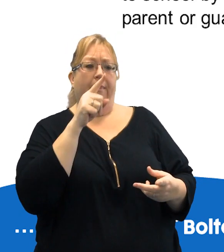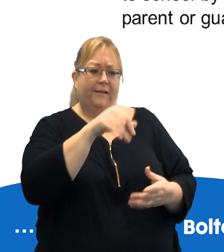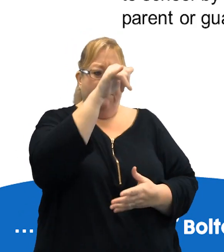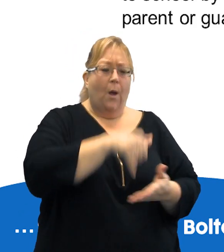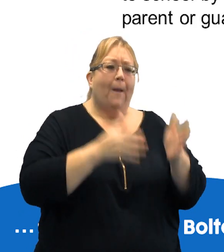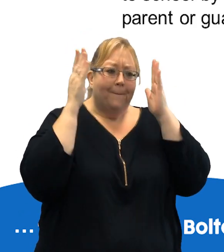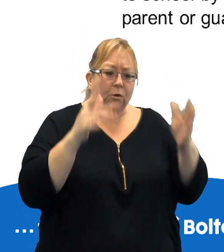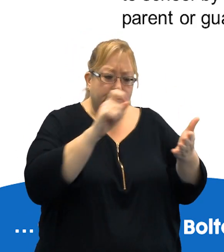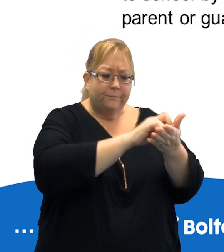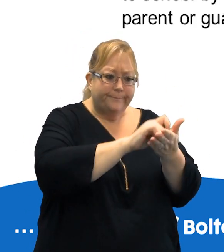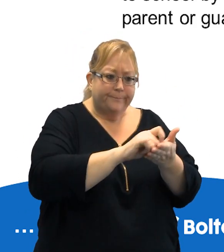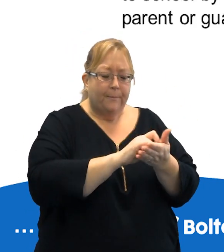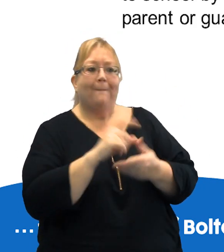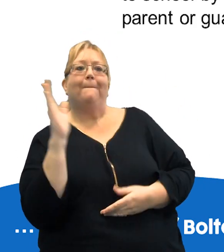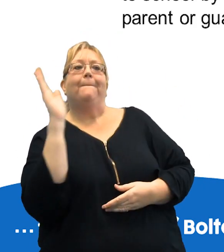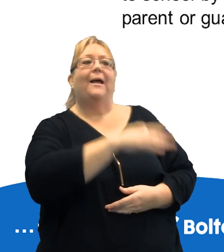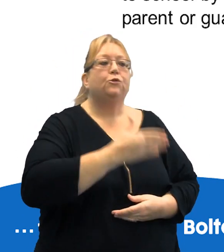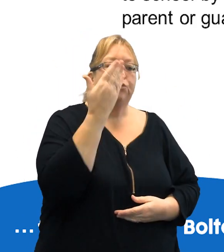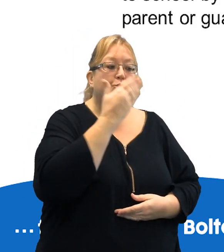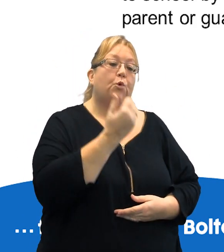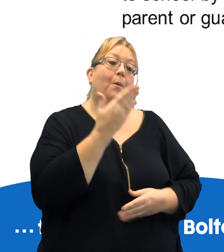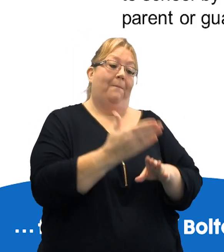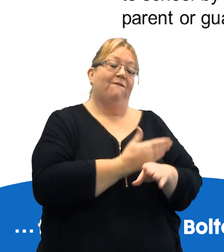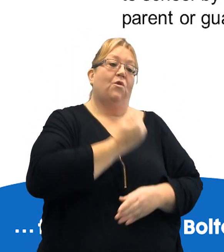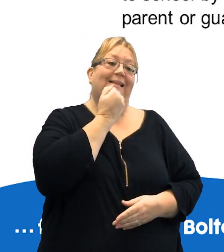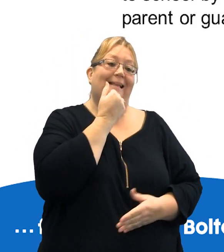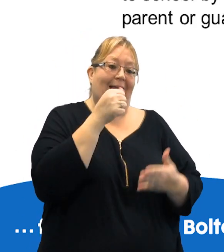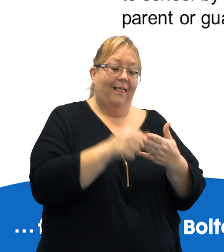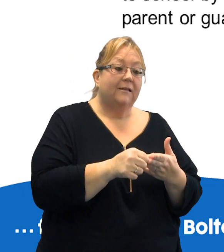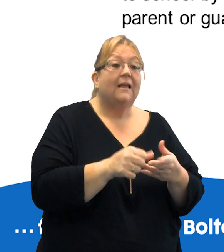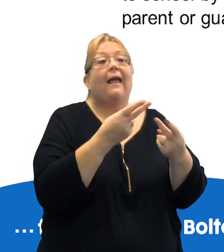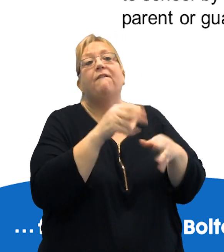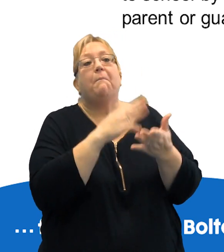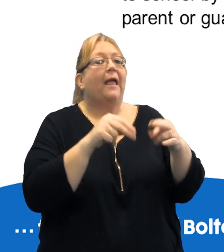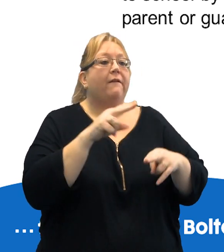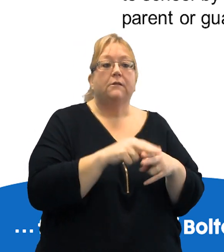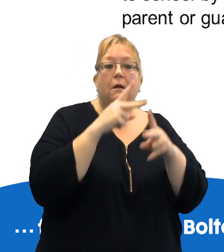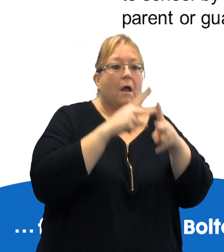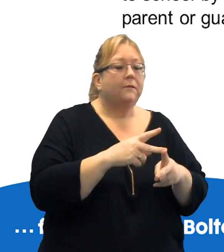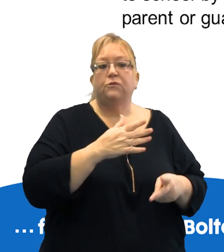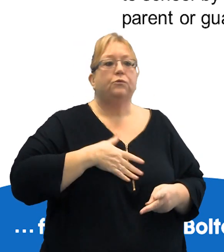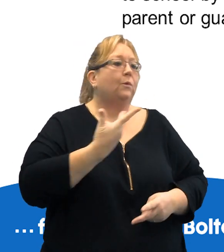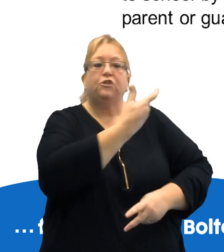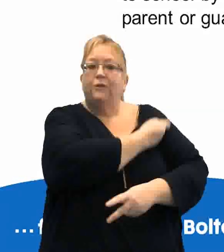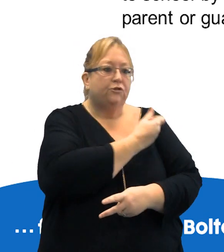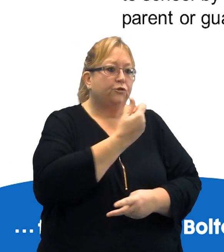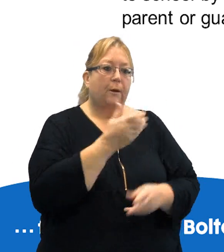This form must be completed and returned to school by the date on the letter even if your parent or guardian does not want you to have the